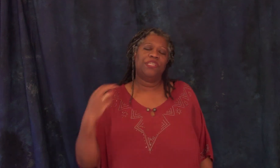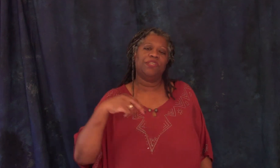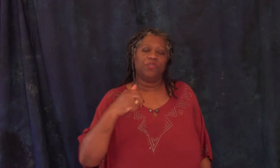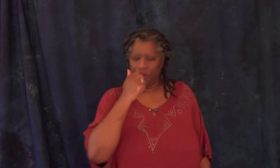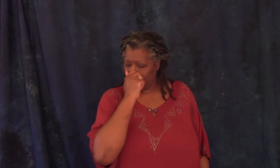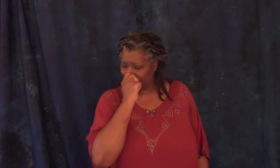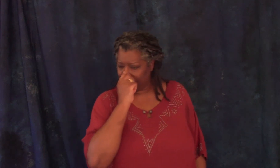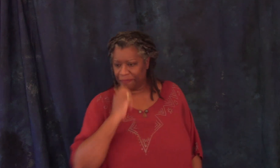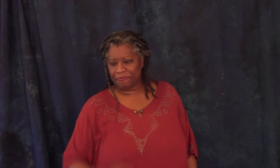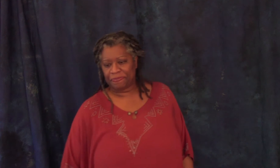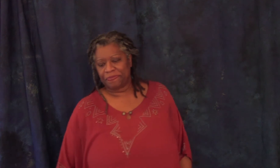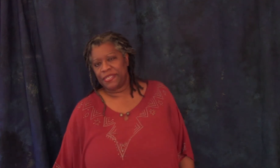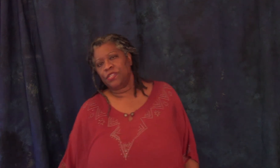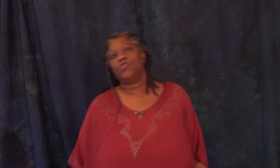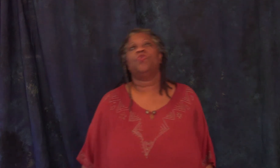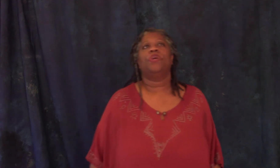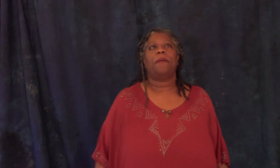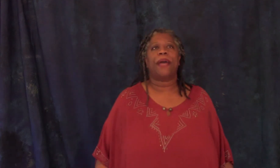is a story about that this is a story about